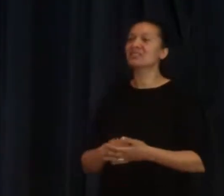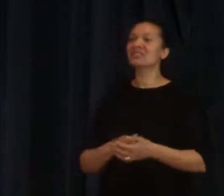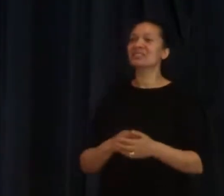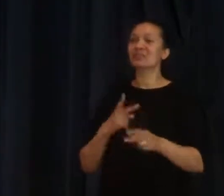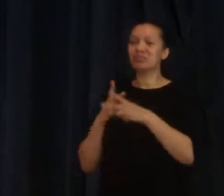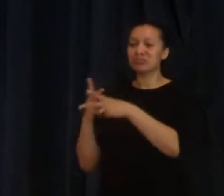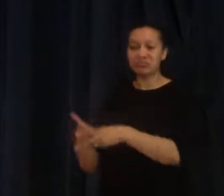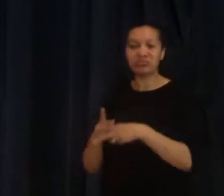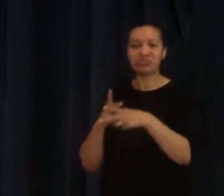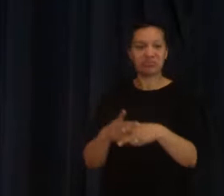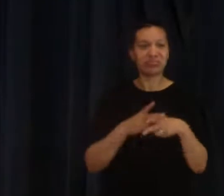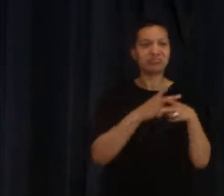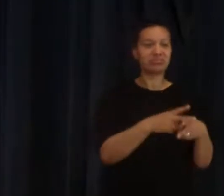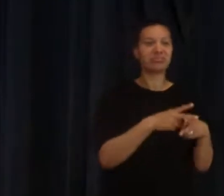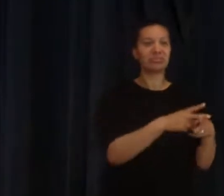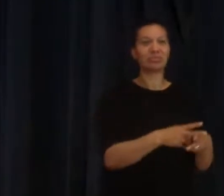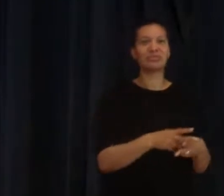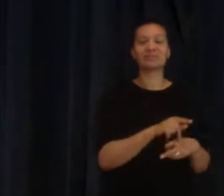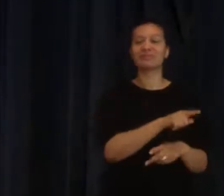need refilling